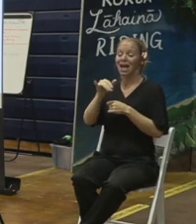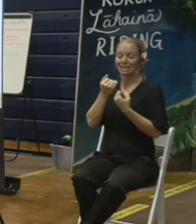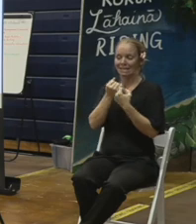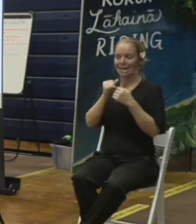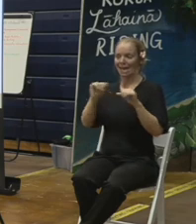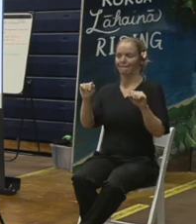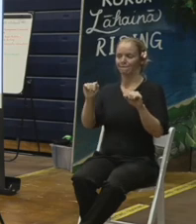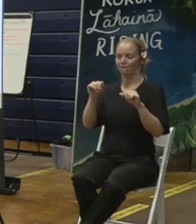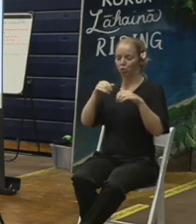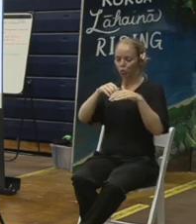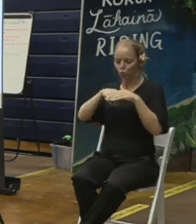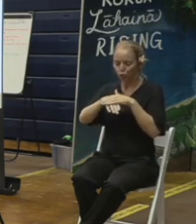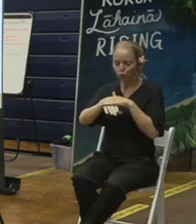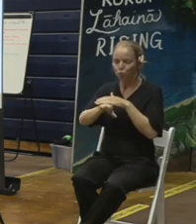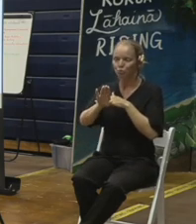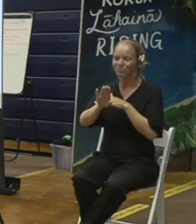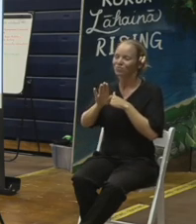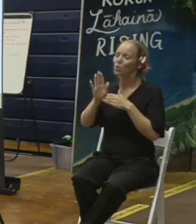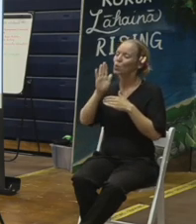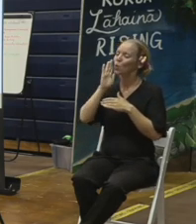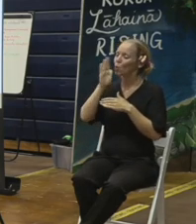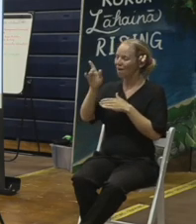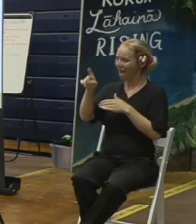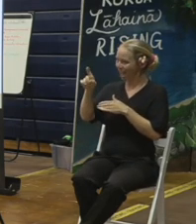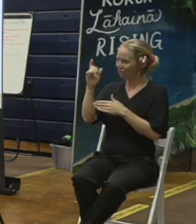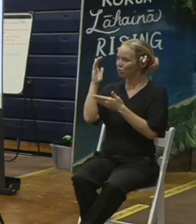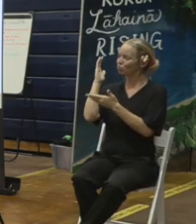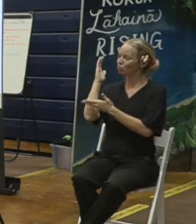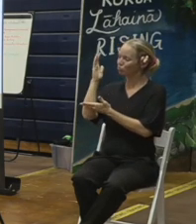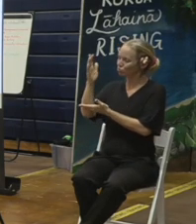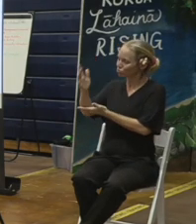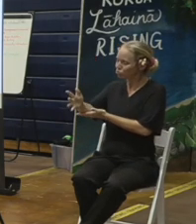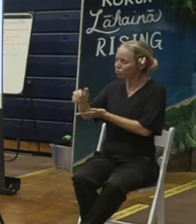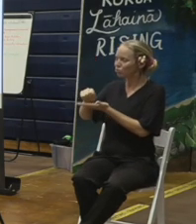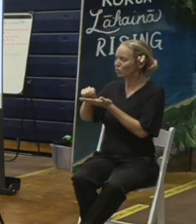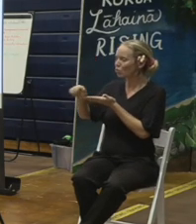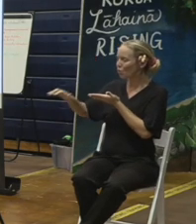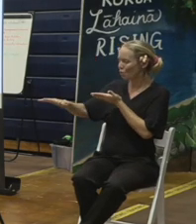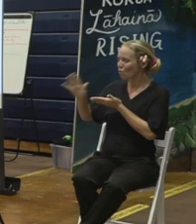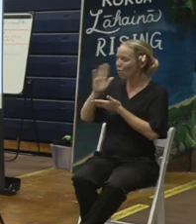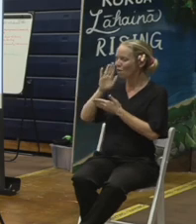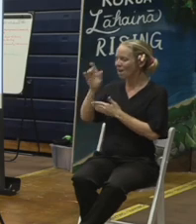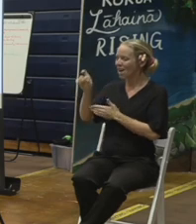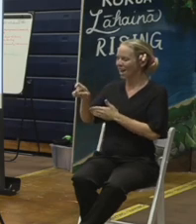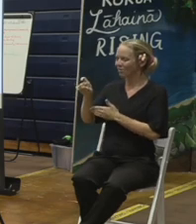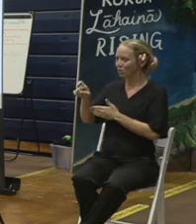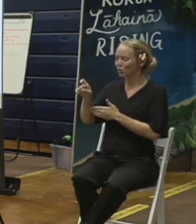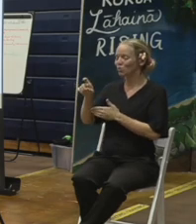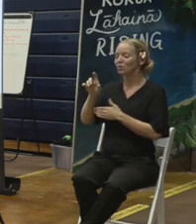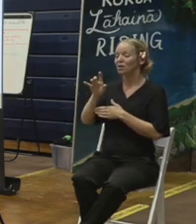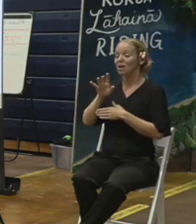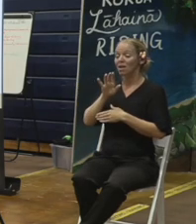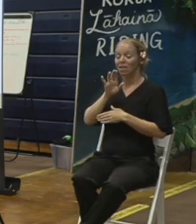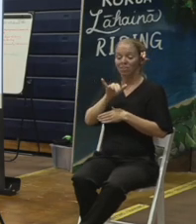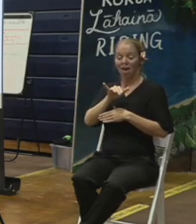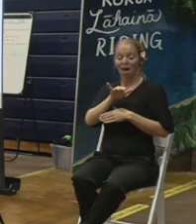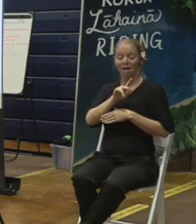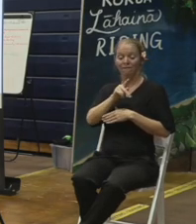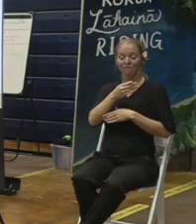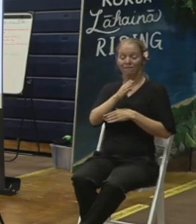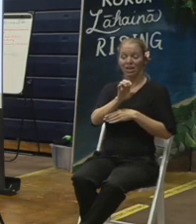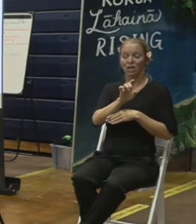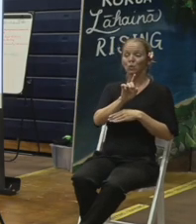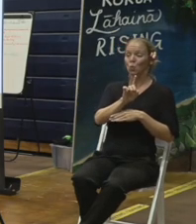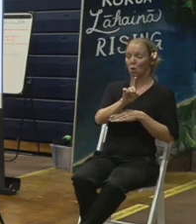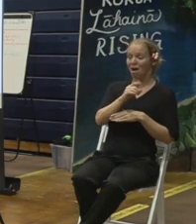before they do the debris removal. So removal of those hazard trees, part of our initial phase one assessments was certified